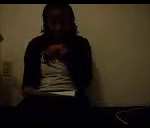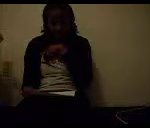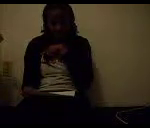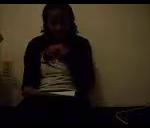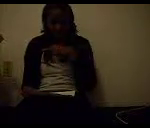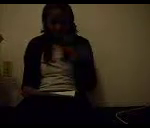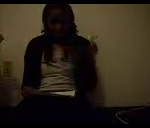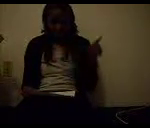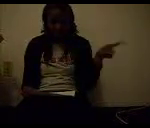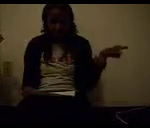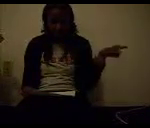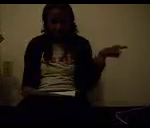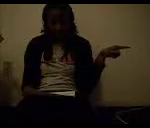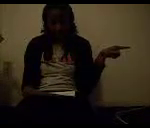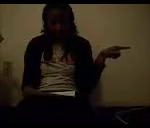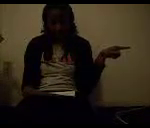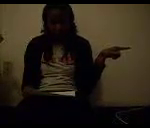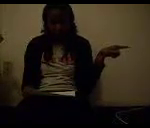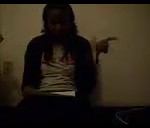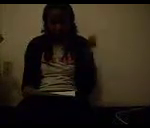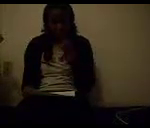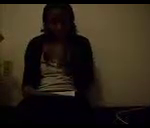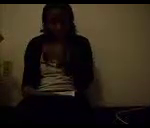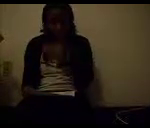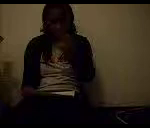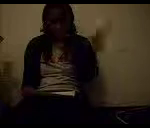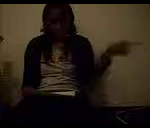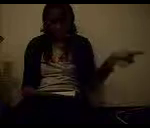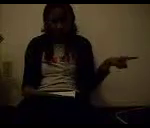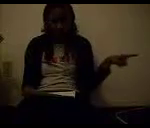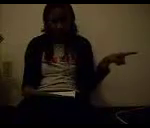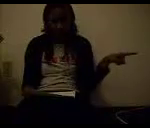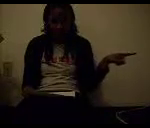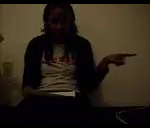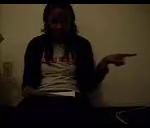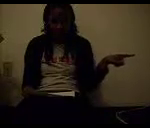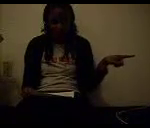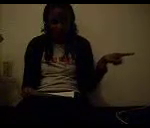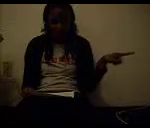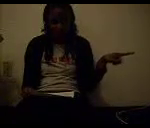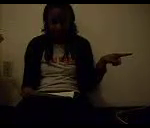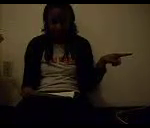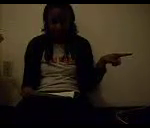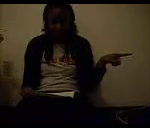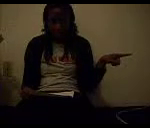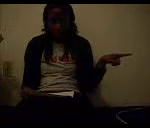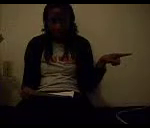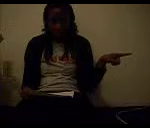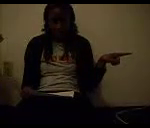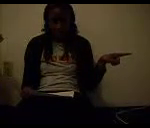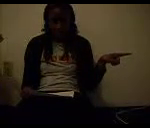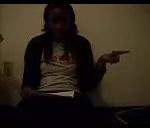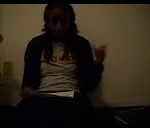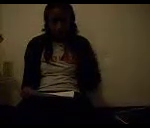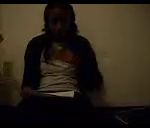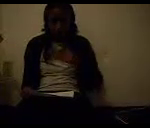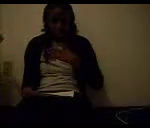they, you, thorough, my,